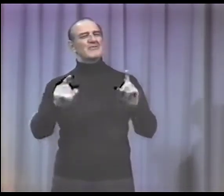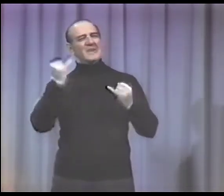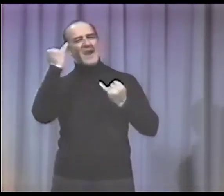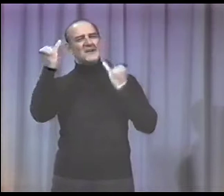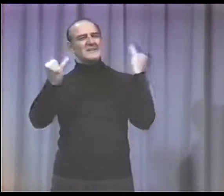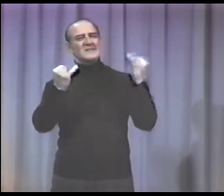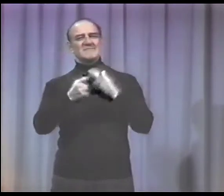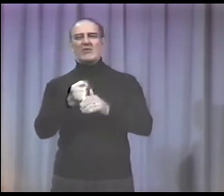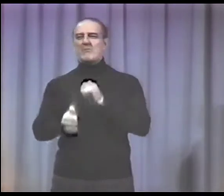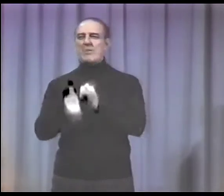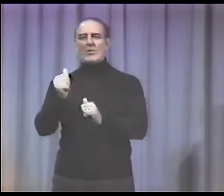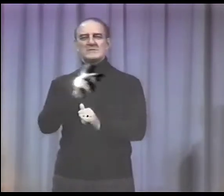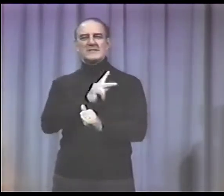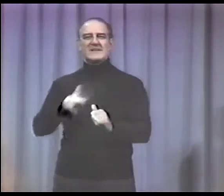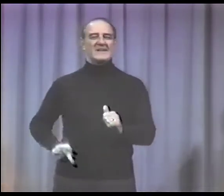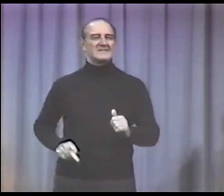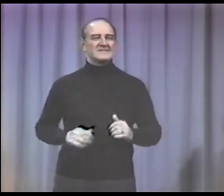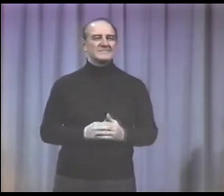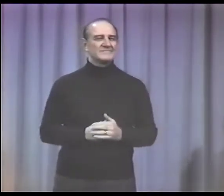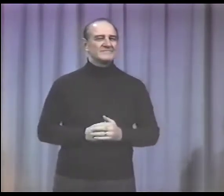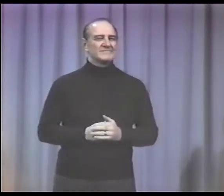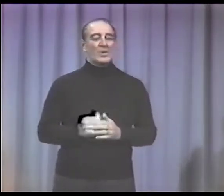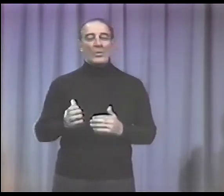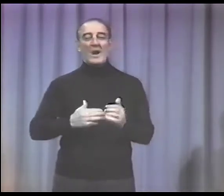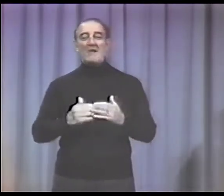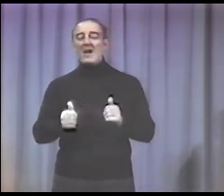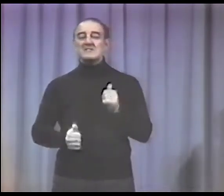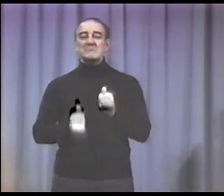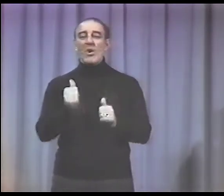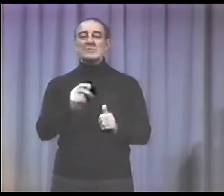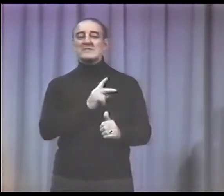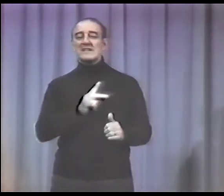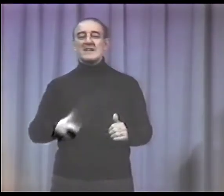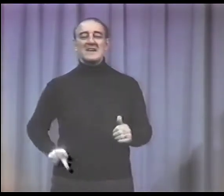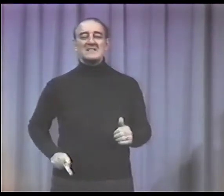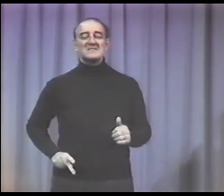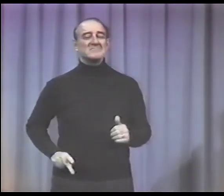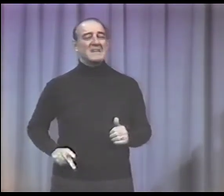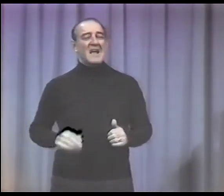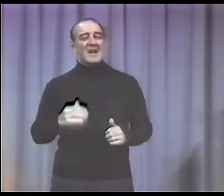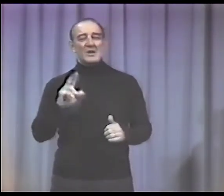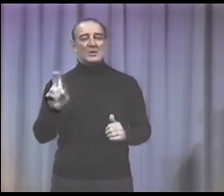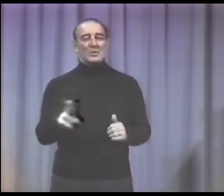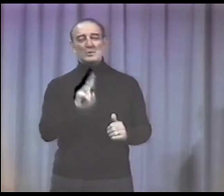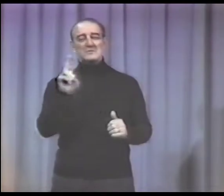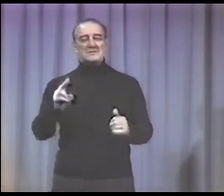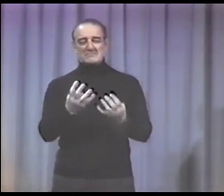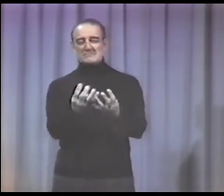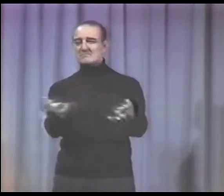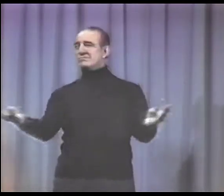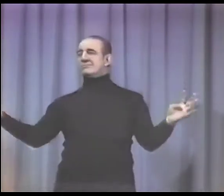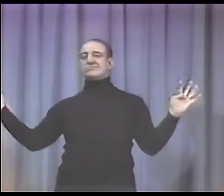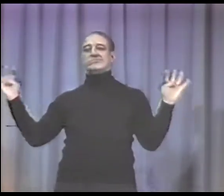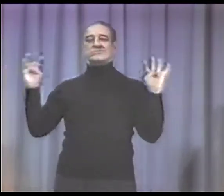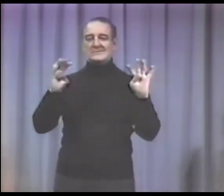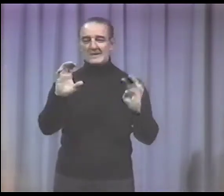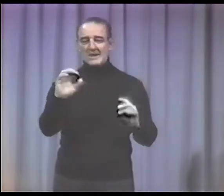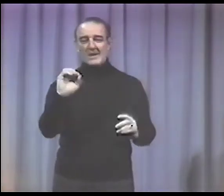who had different ideas than most kings, whereas most kings used a